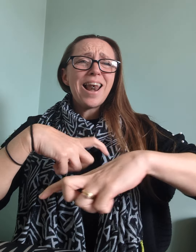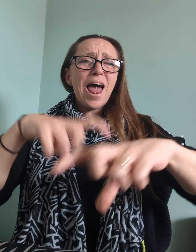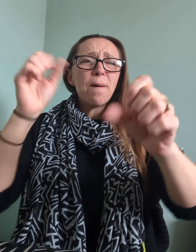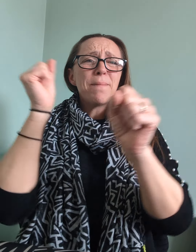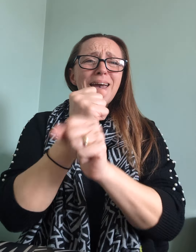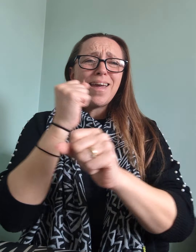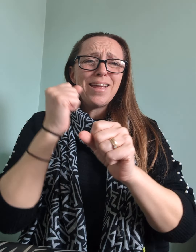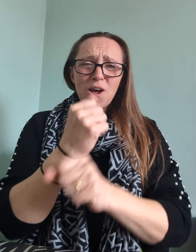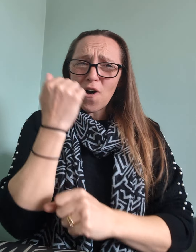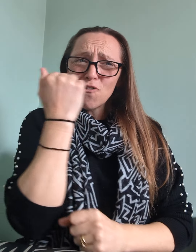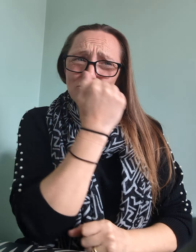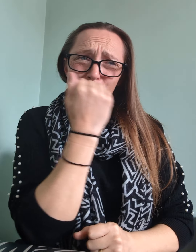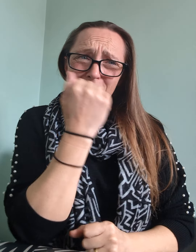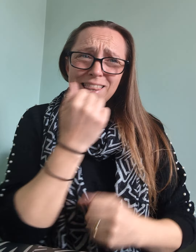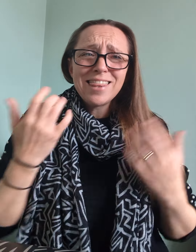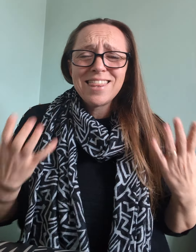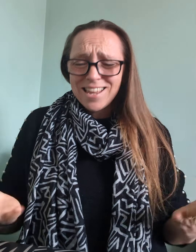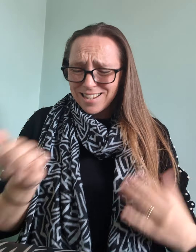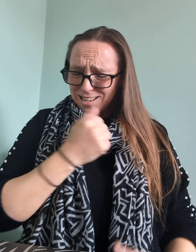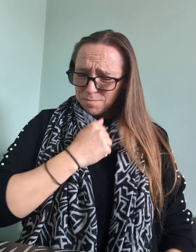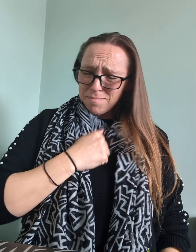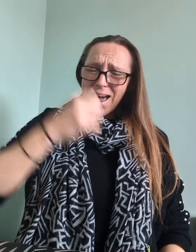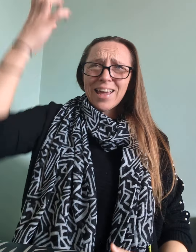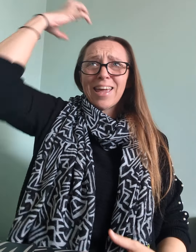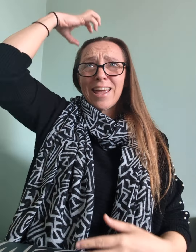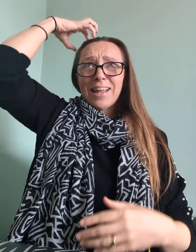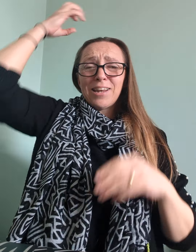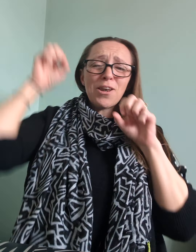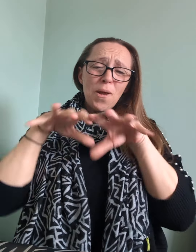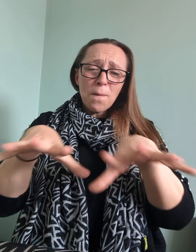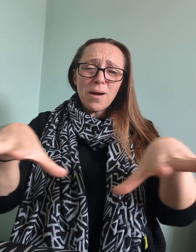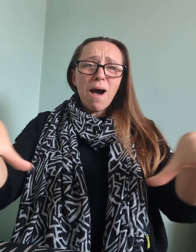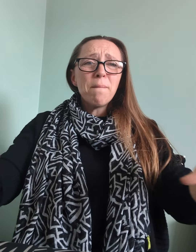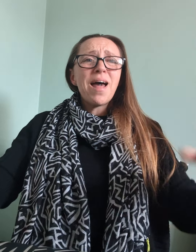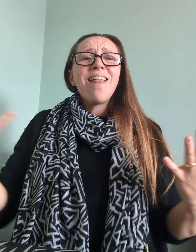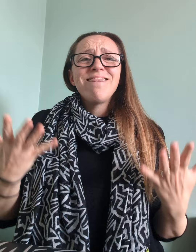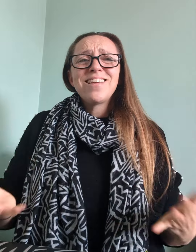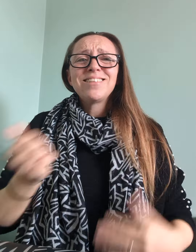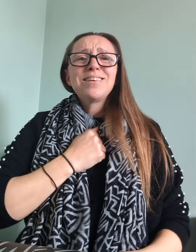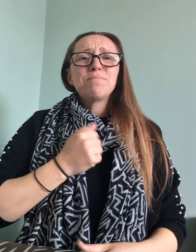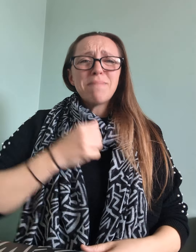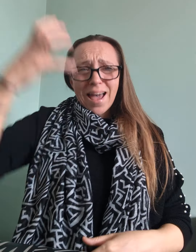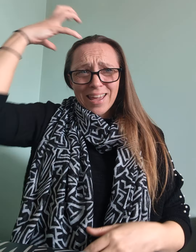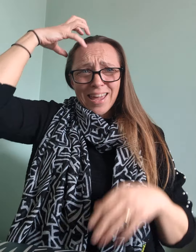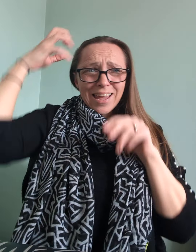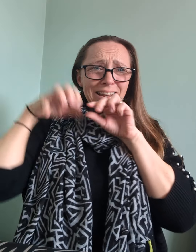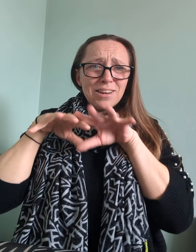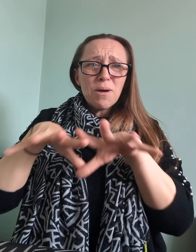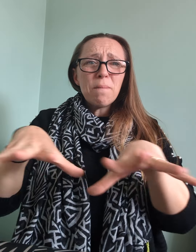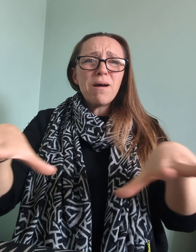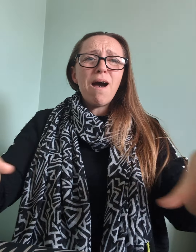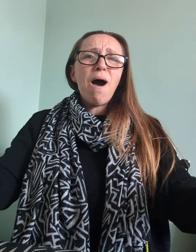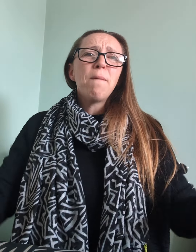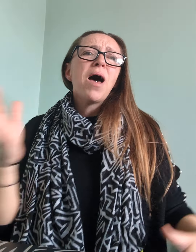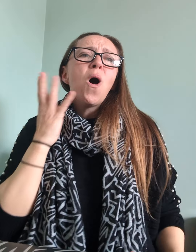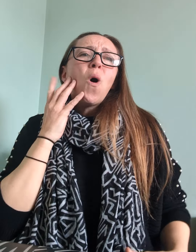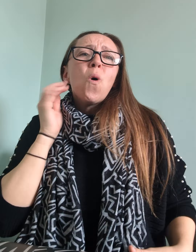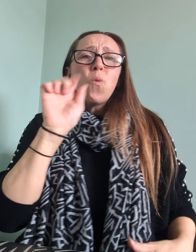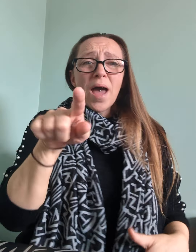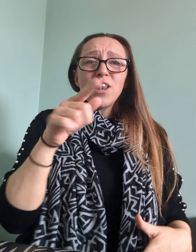are made of greed This is my kingdom come, this is my kingdom come When